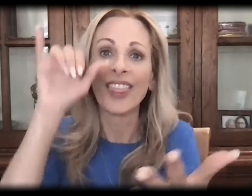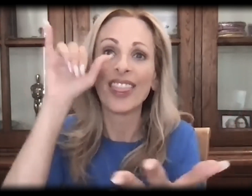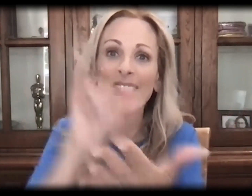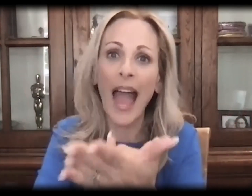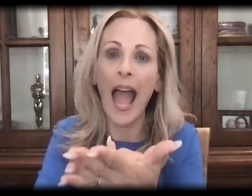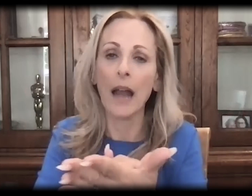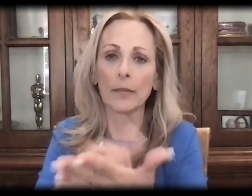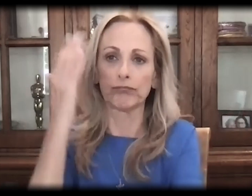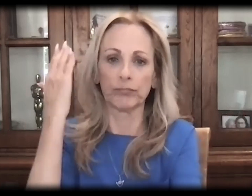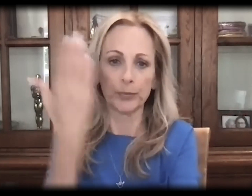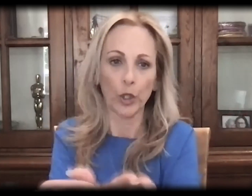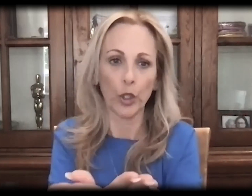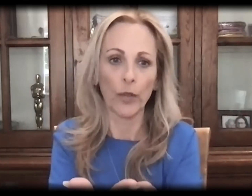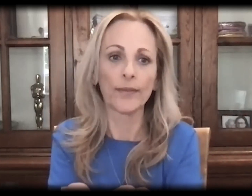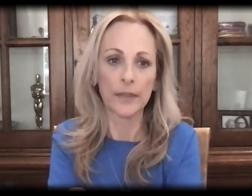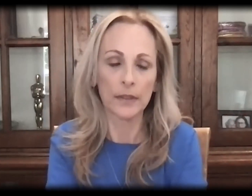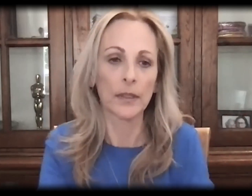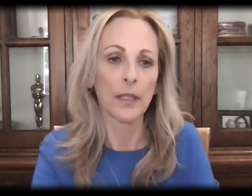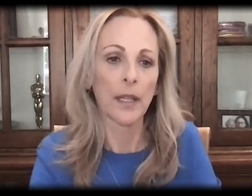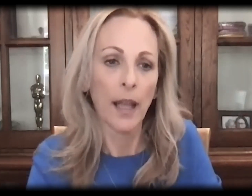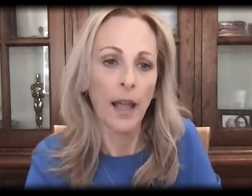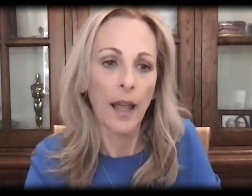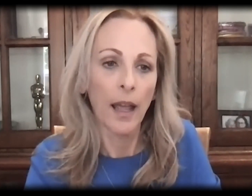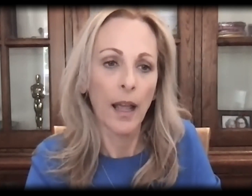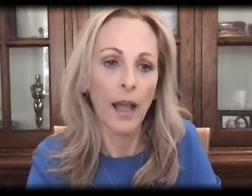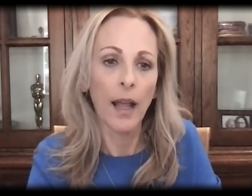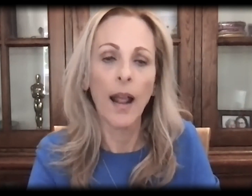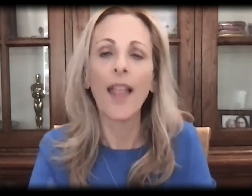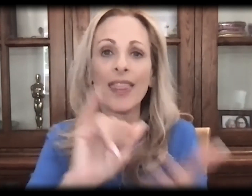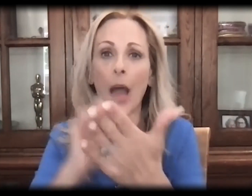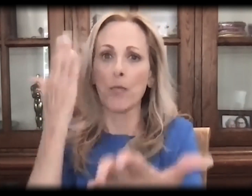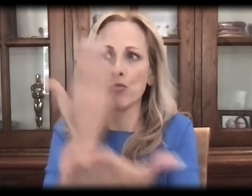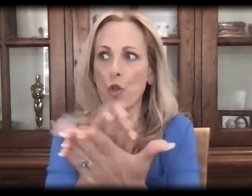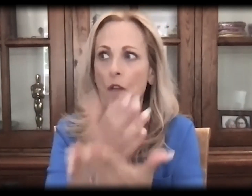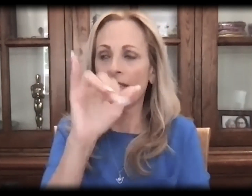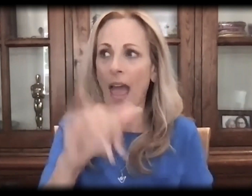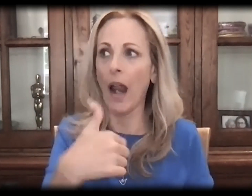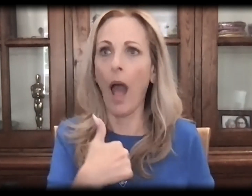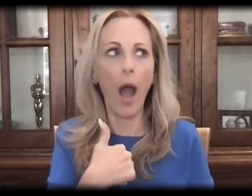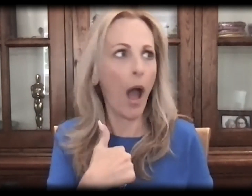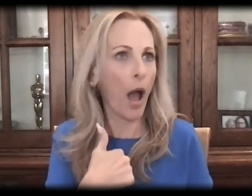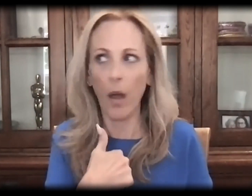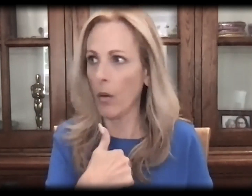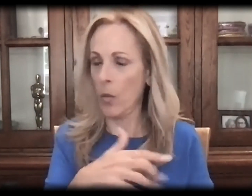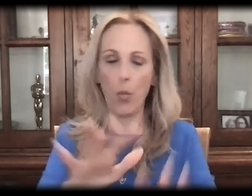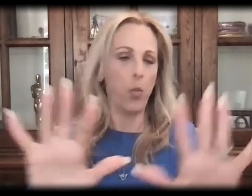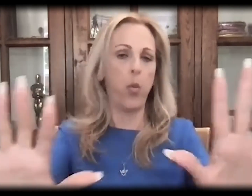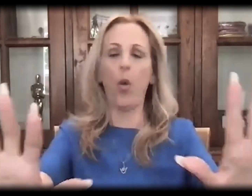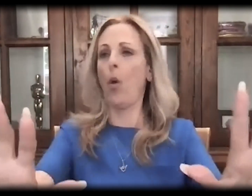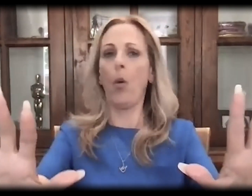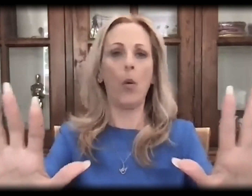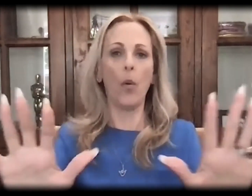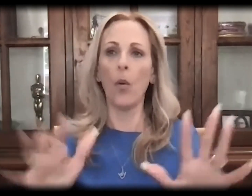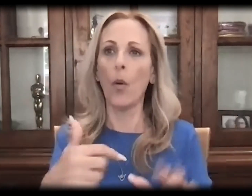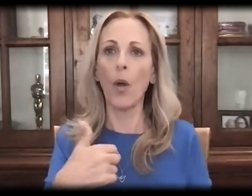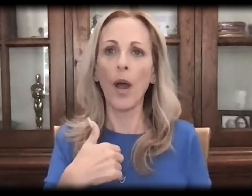And that validated, excuse me, that validated for me, whoa.